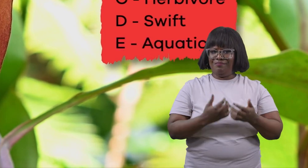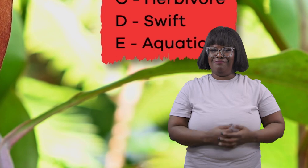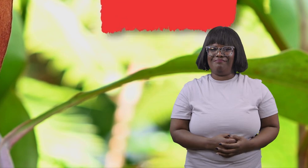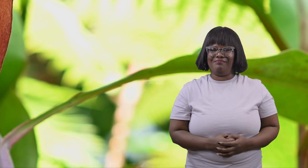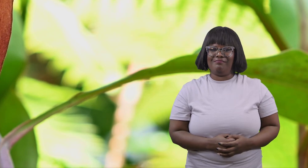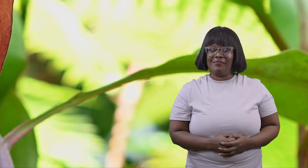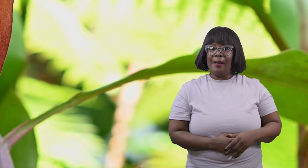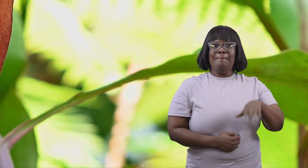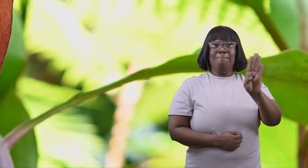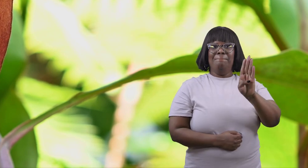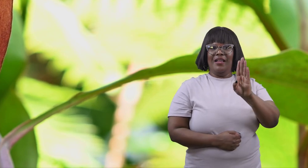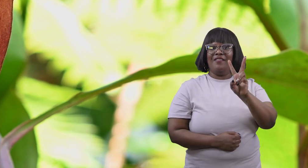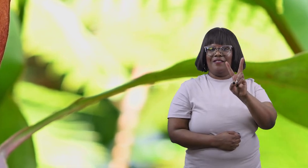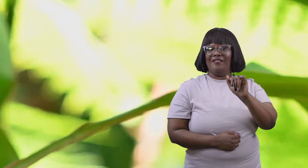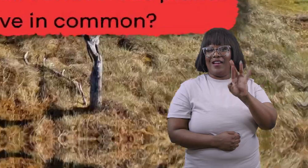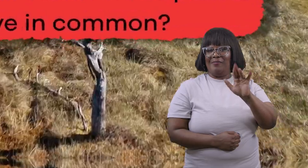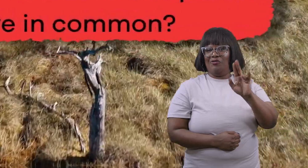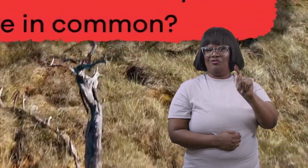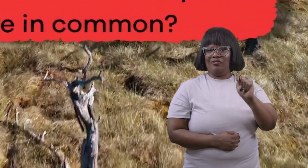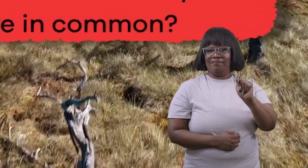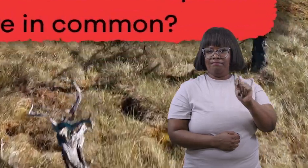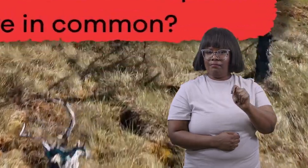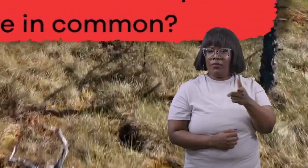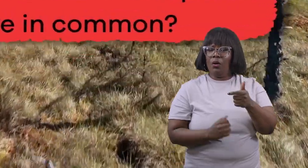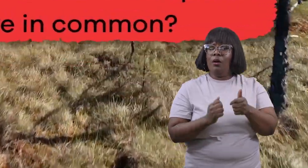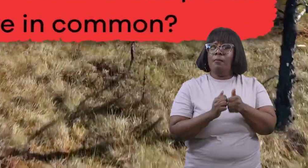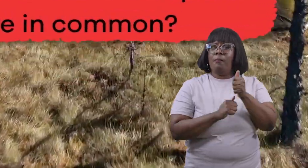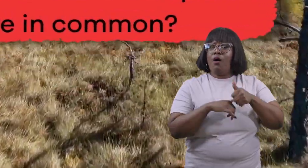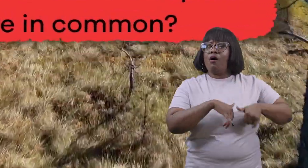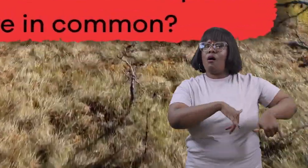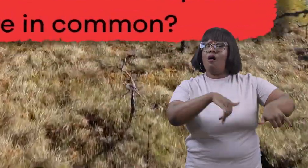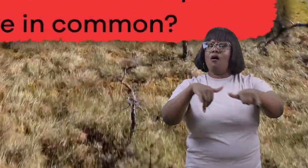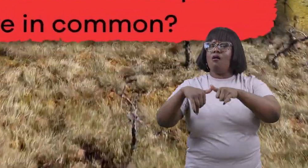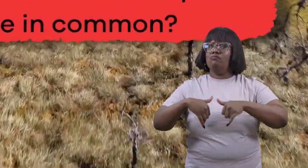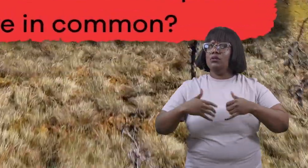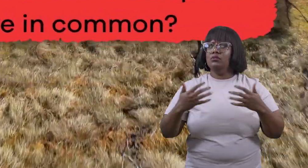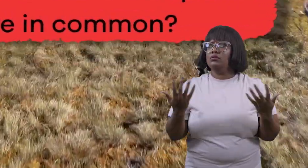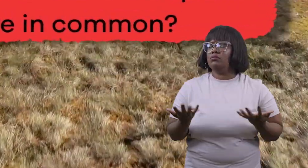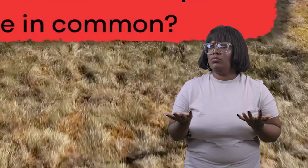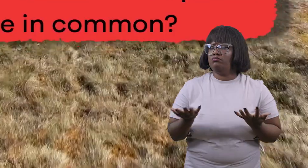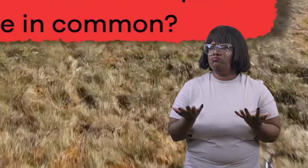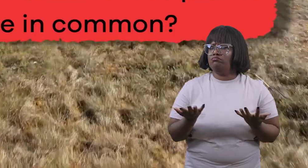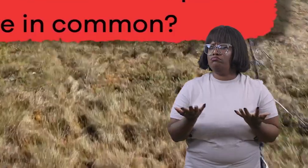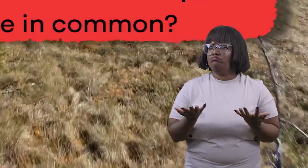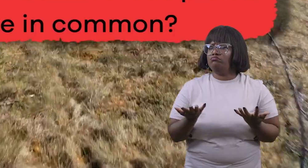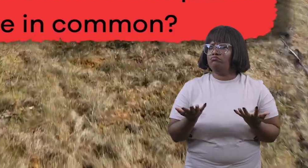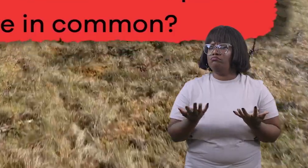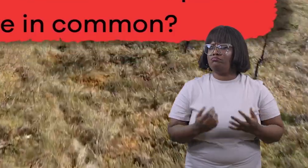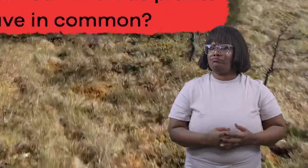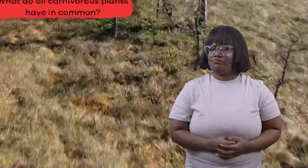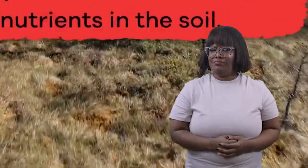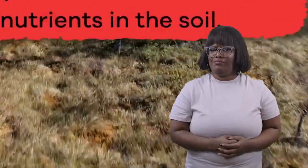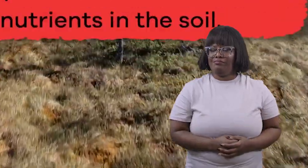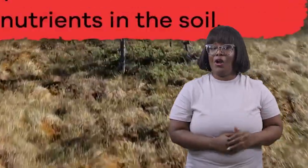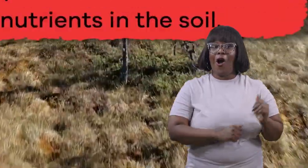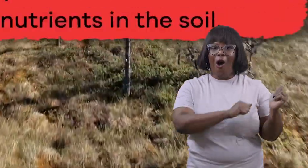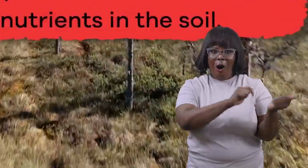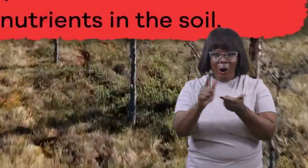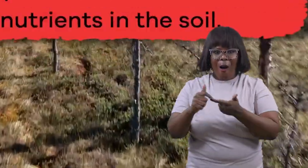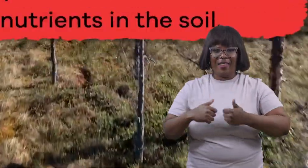b vibrant what do all carnivorous plants have in common they all live in places